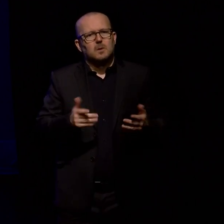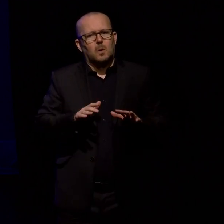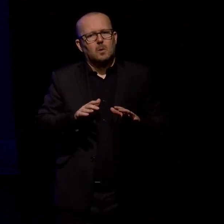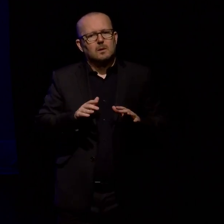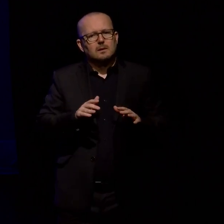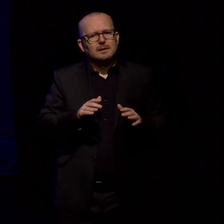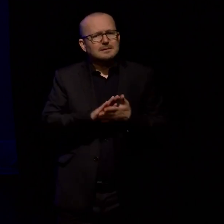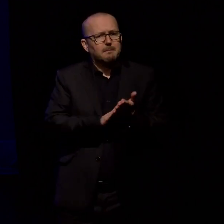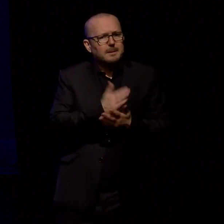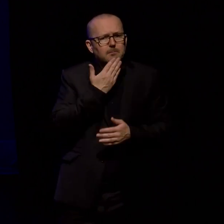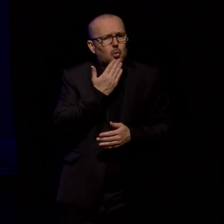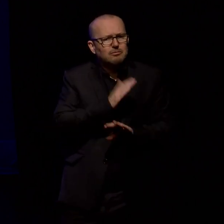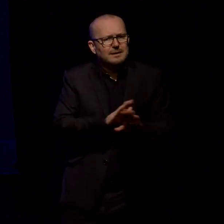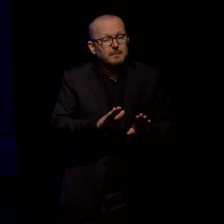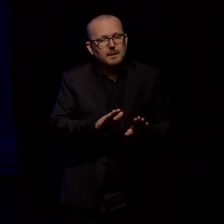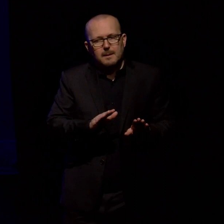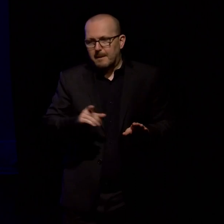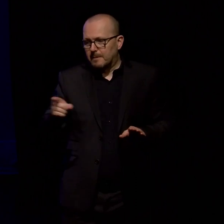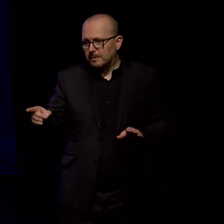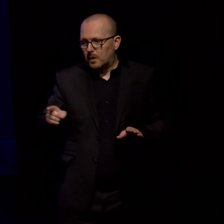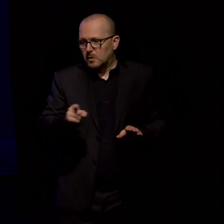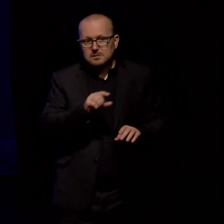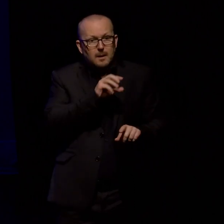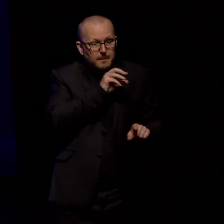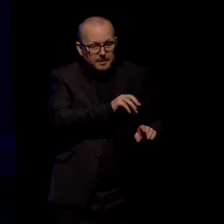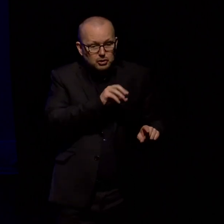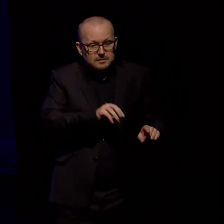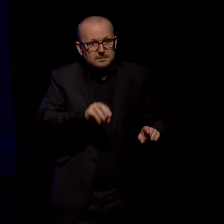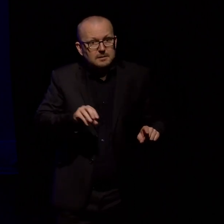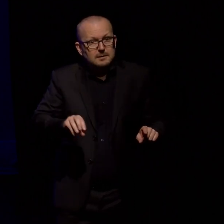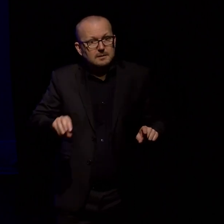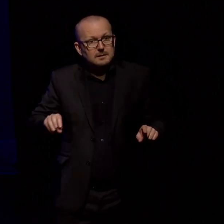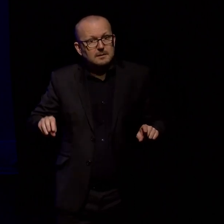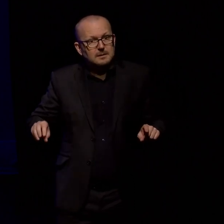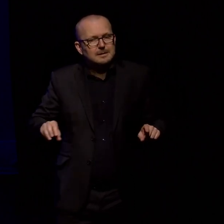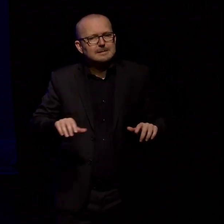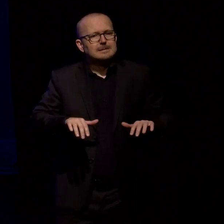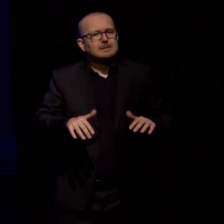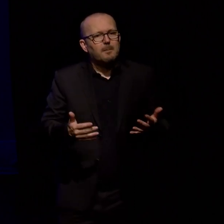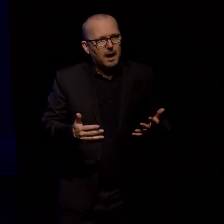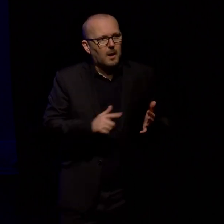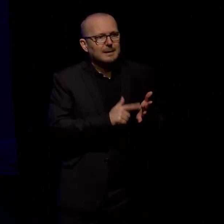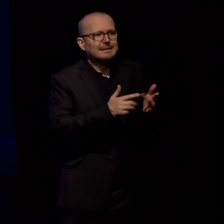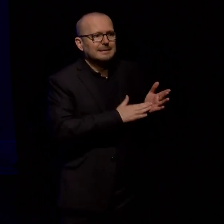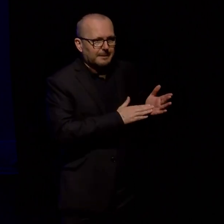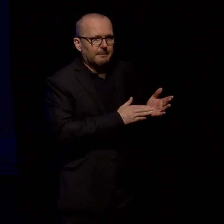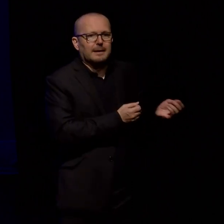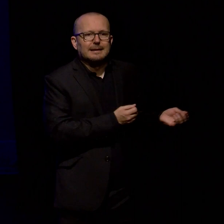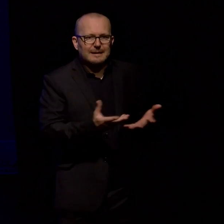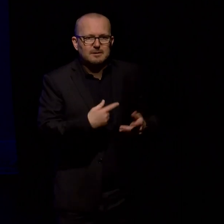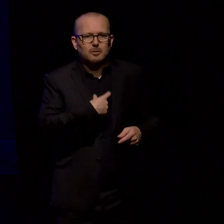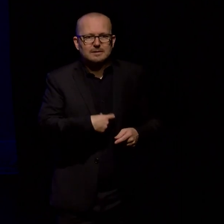Tim somehow imbues these birds with personality the wicker is taking care with her next step